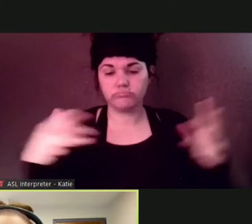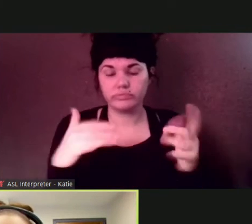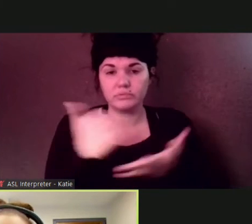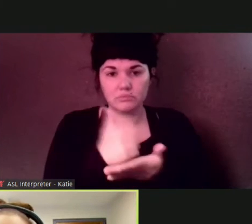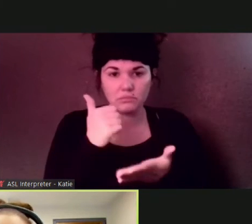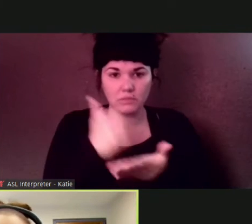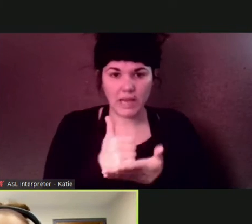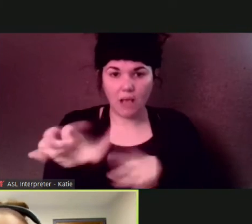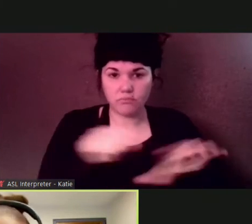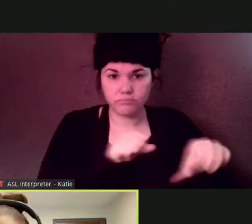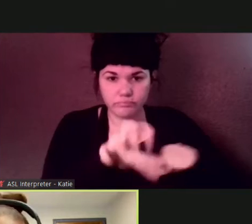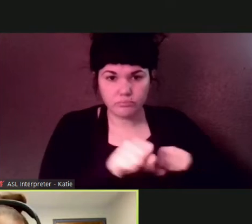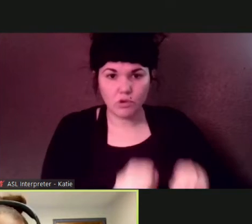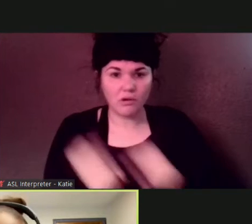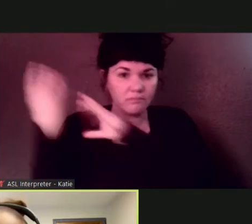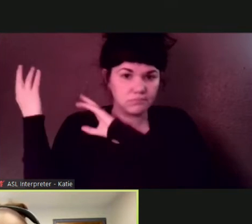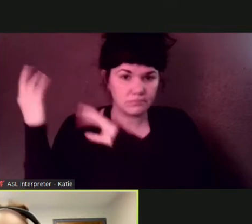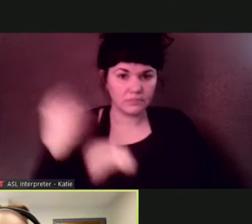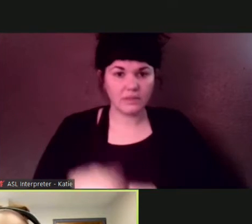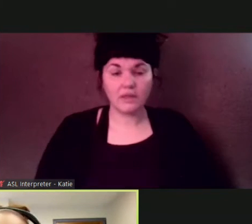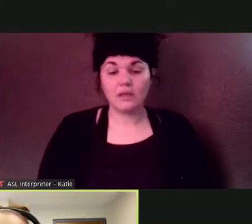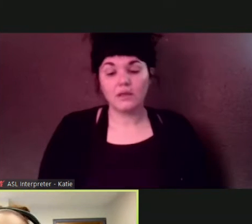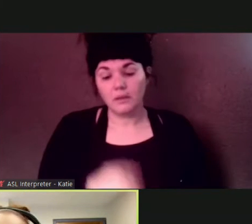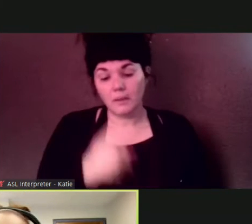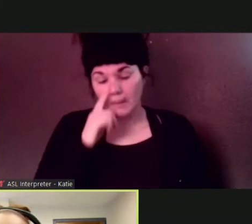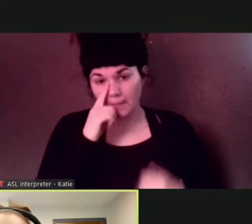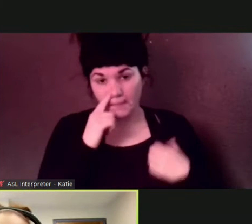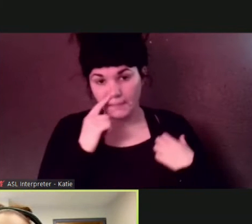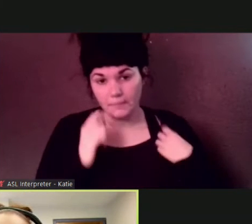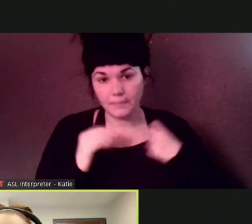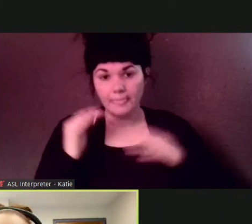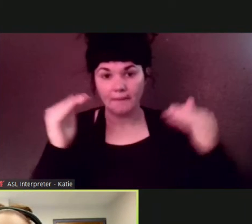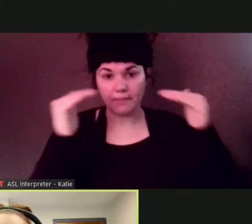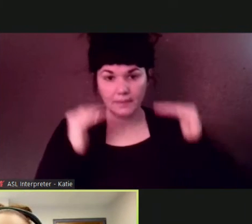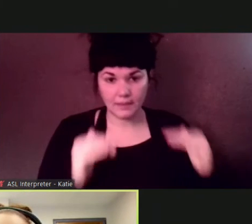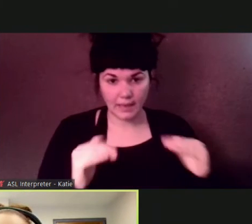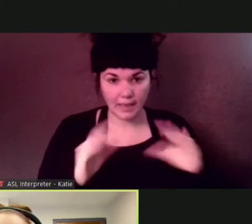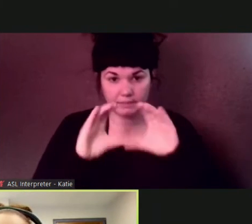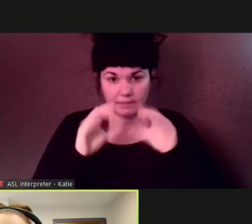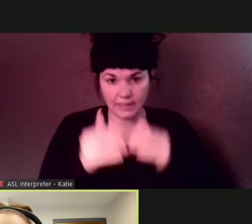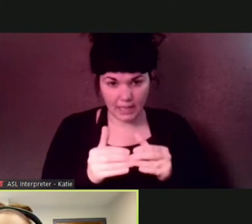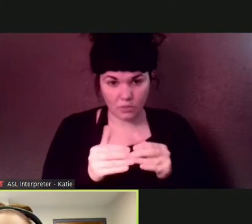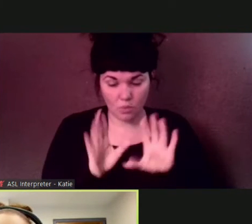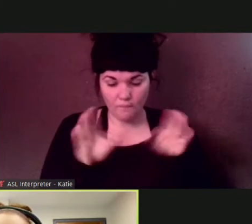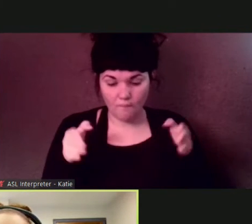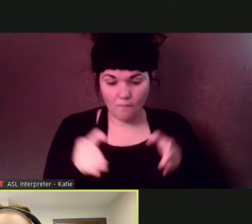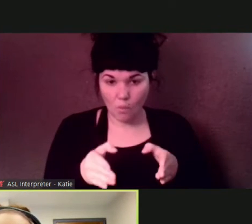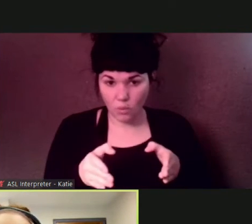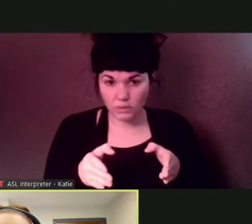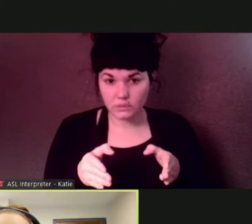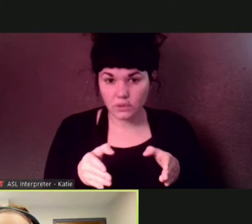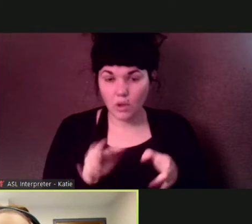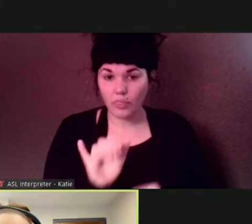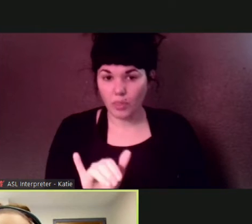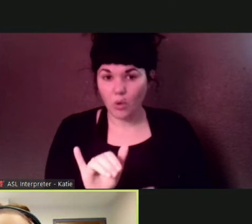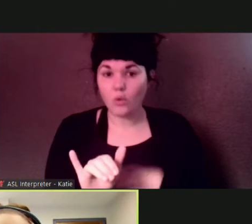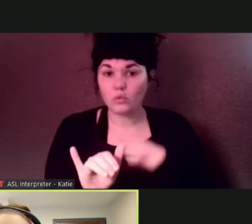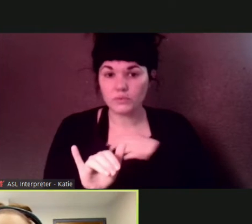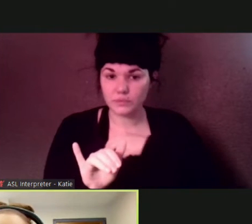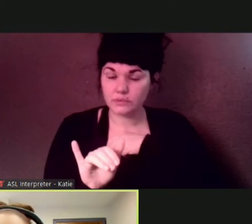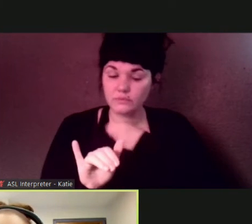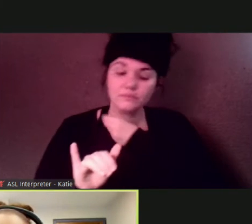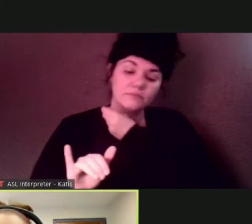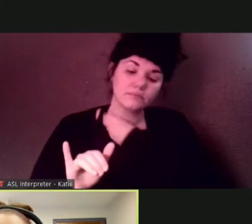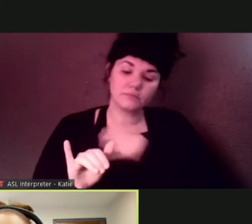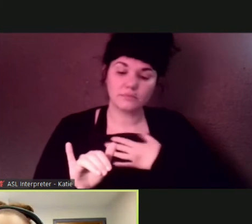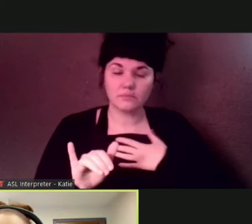out of your home at this point uh the next category of folks are those who are approved for